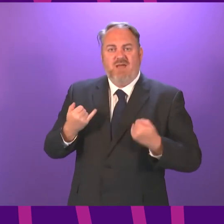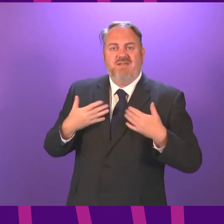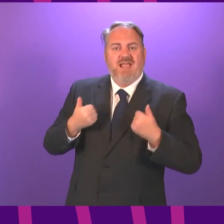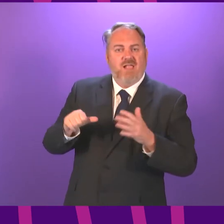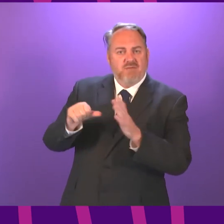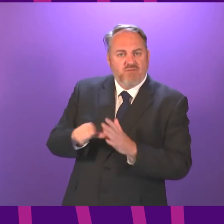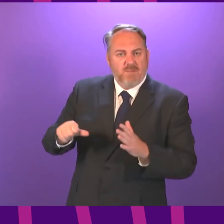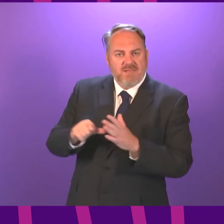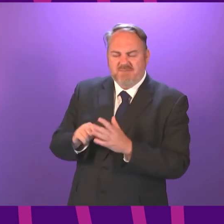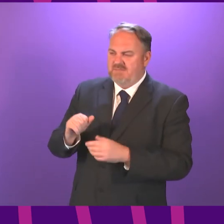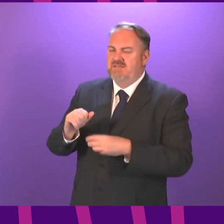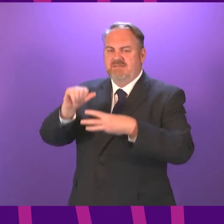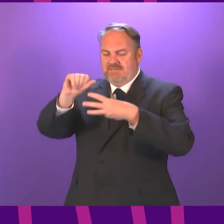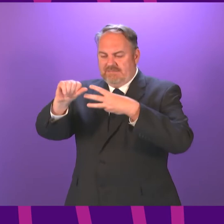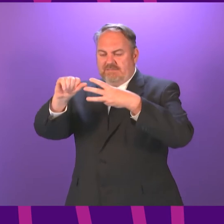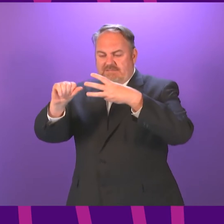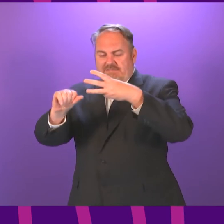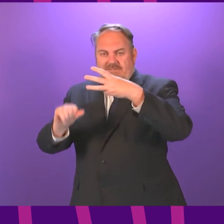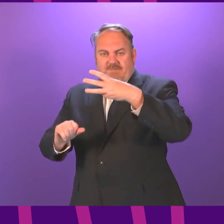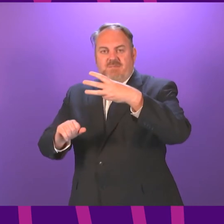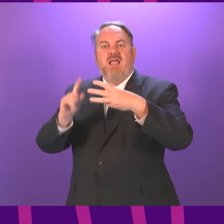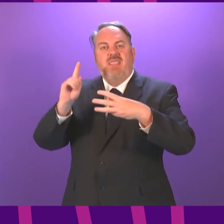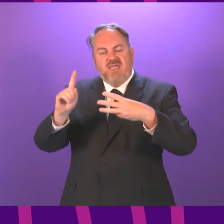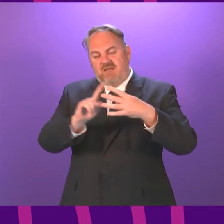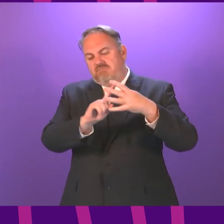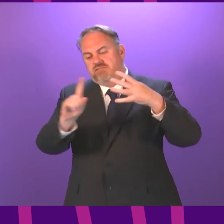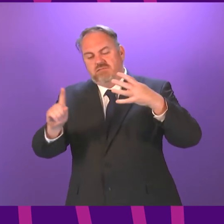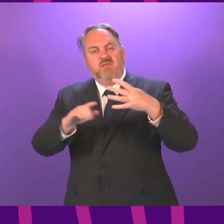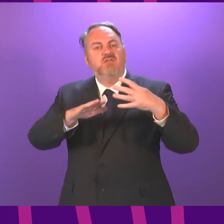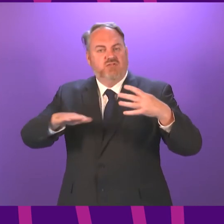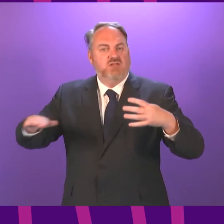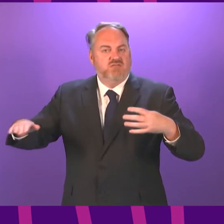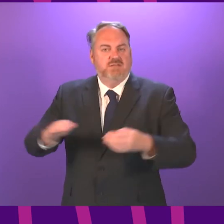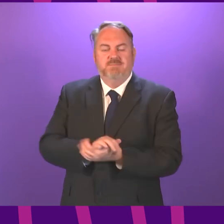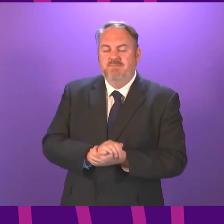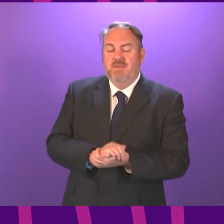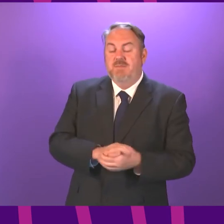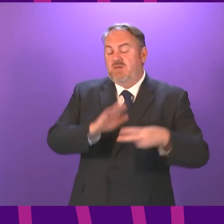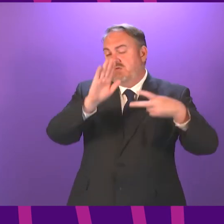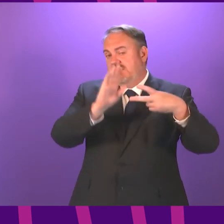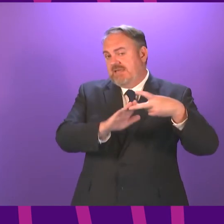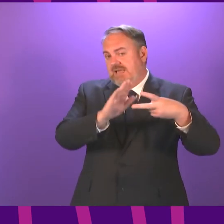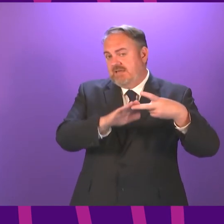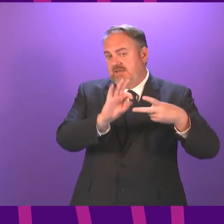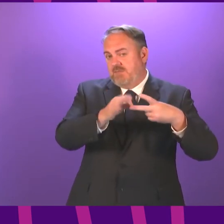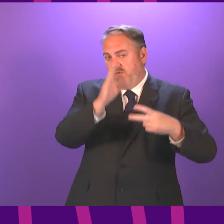conditions of whatever age they are get vaccinated as quickly as possible. In relation to the second point